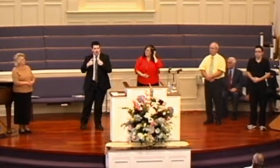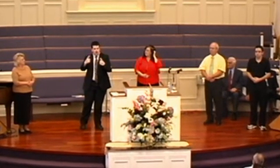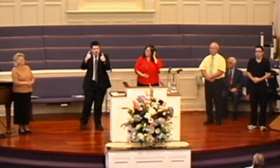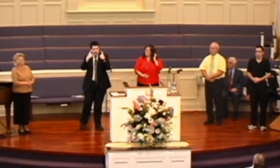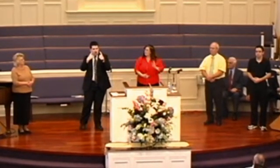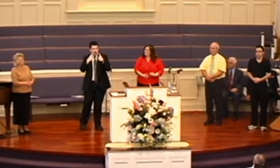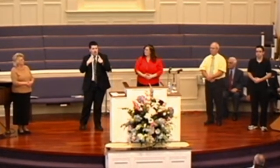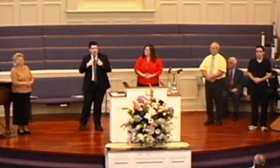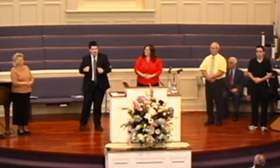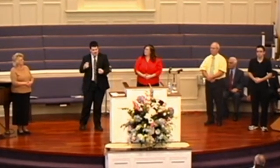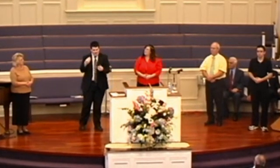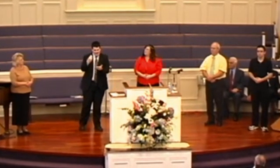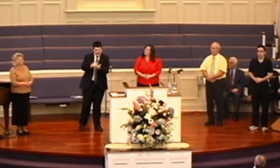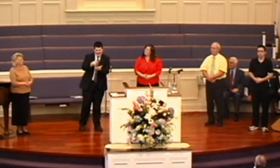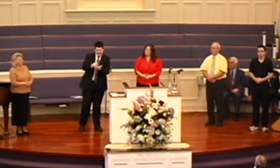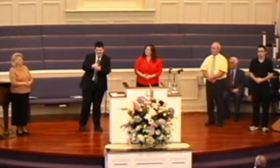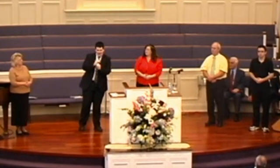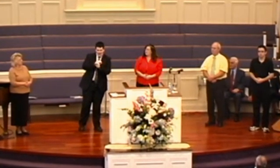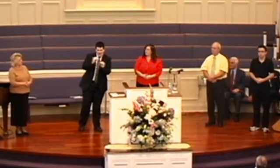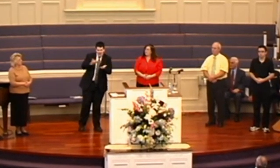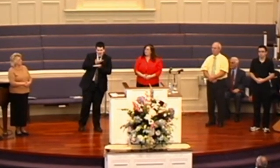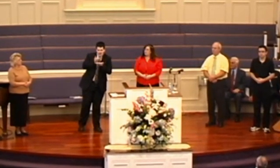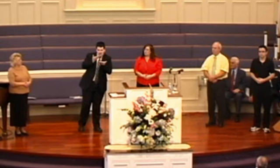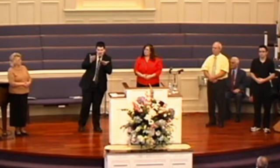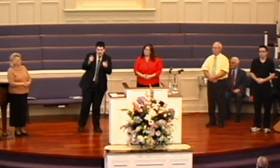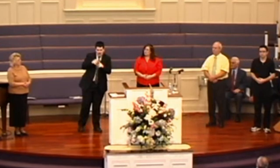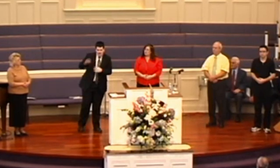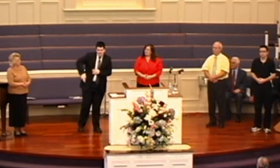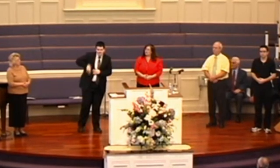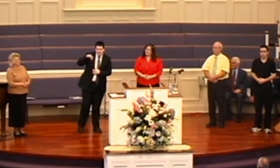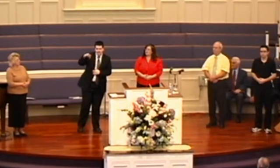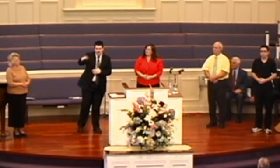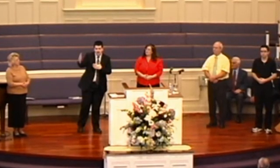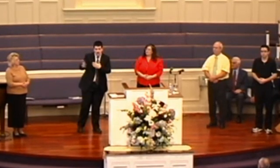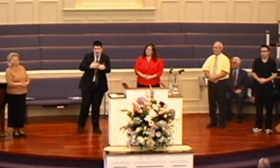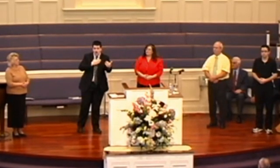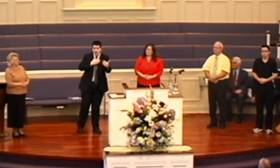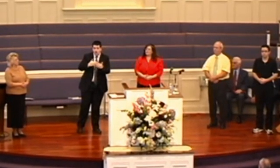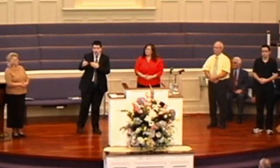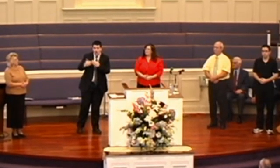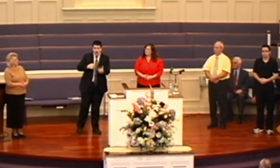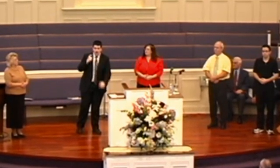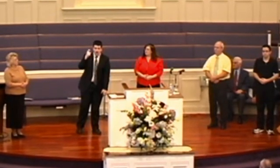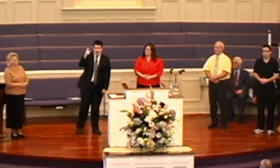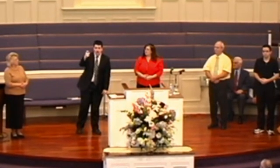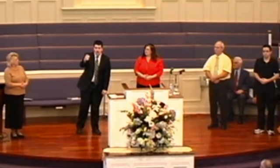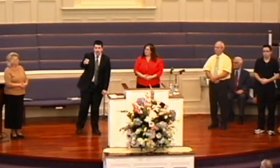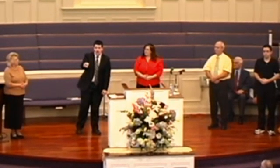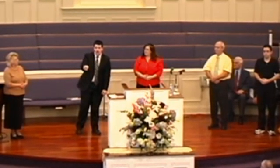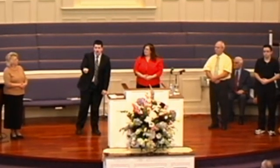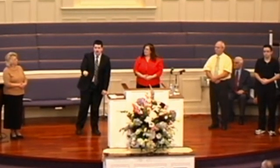You Didn't Have Much Money But You Gave It Anyway